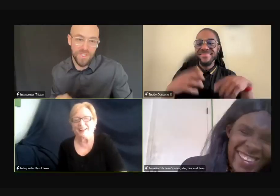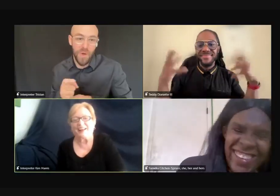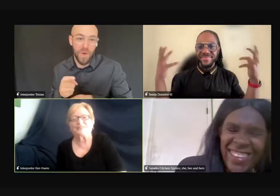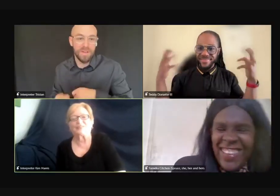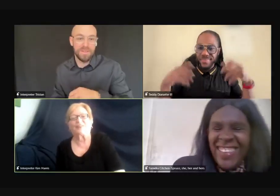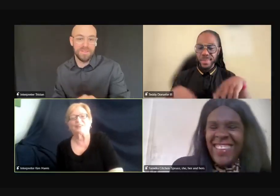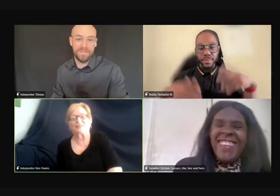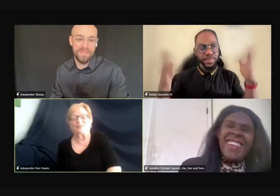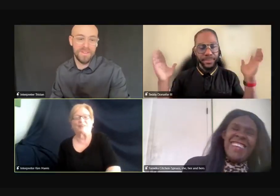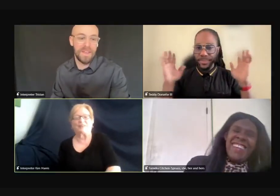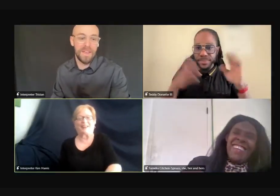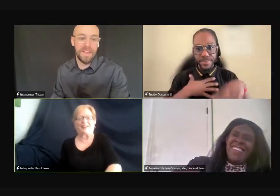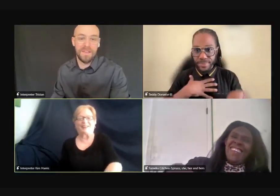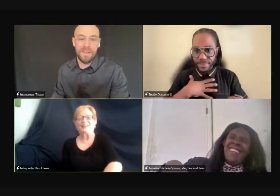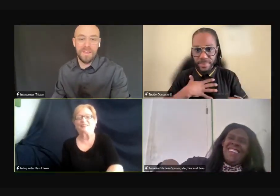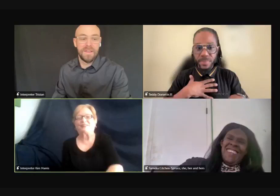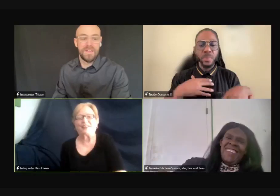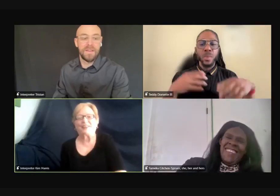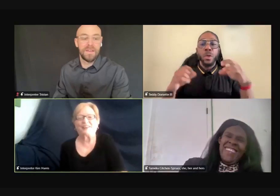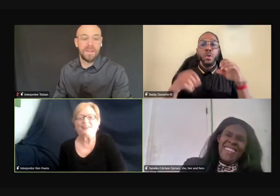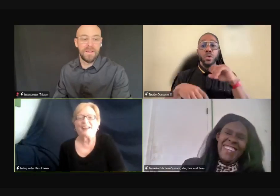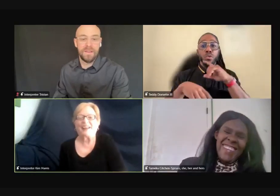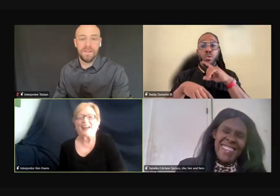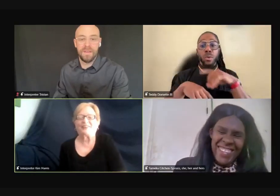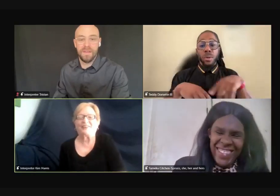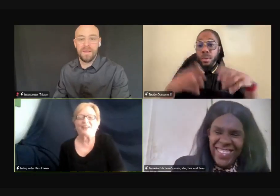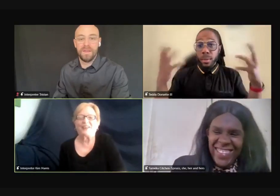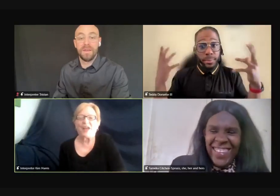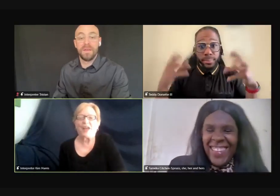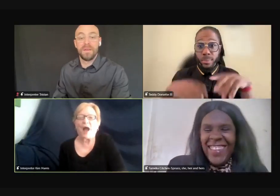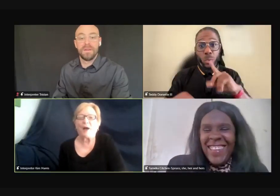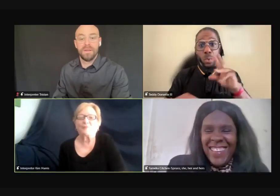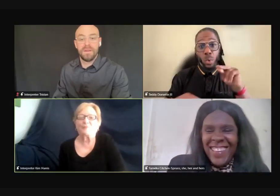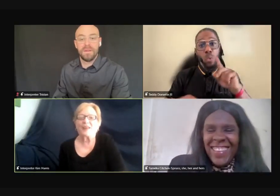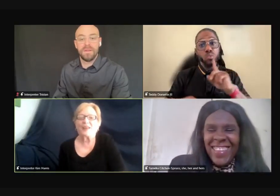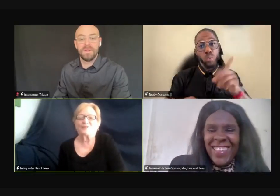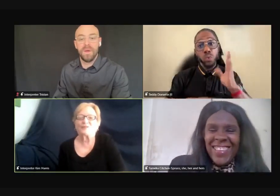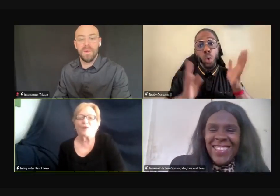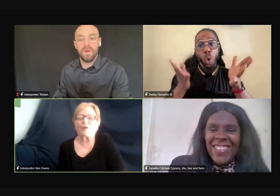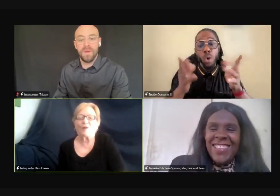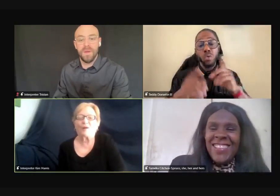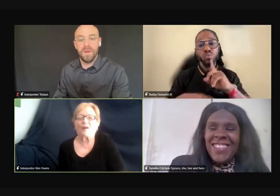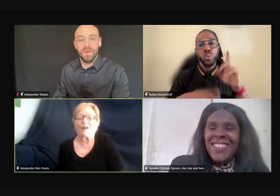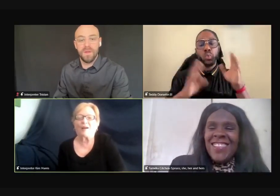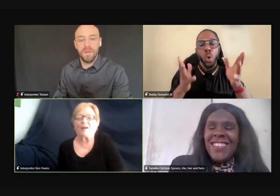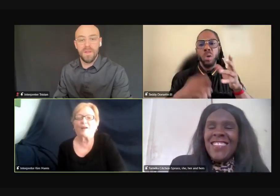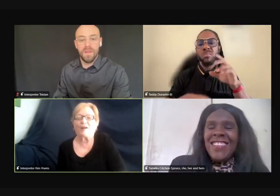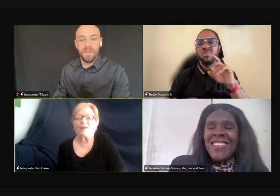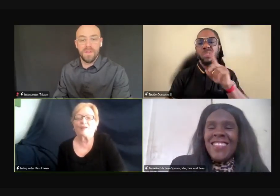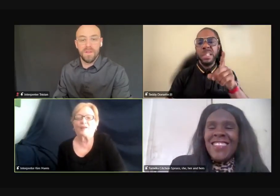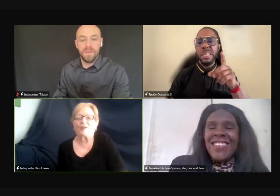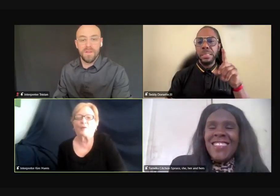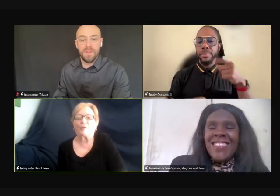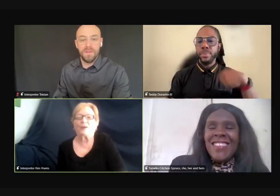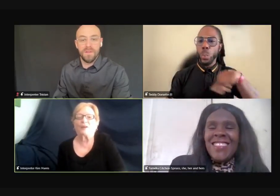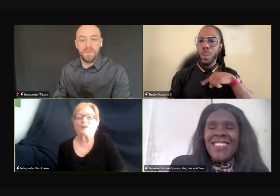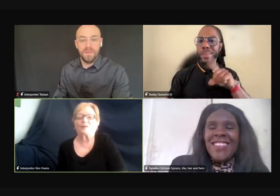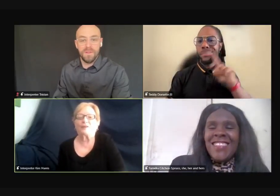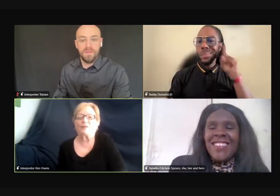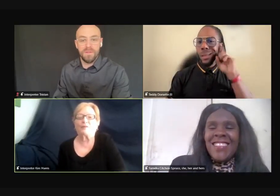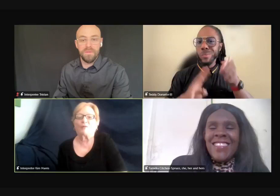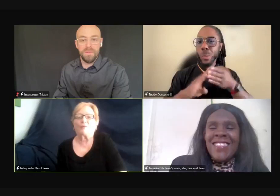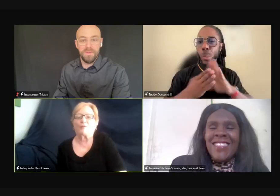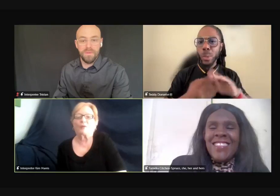sorry, sorry about that. All right. Thank you. Yeah. Um, so. You know, when we,